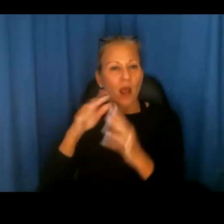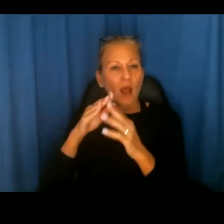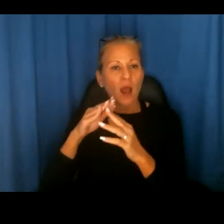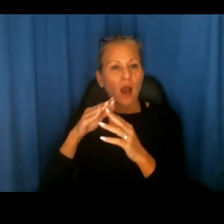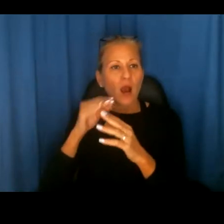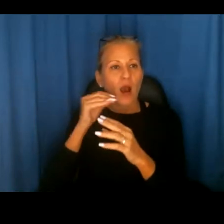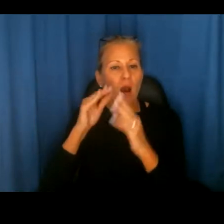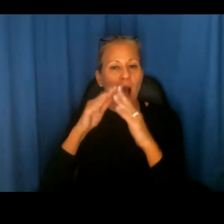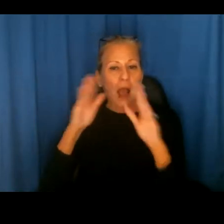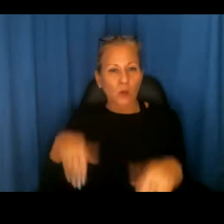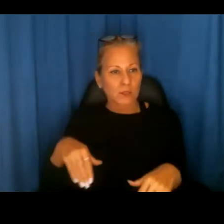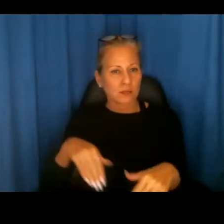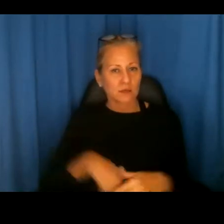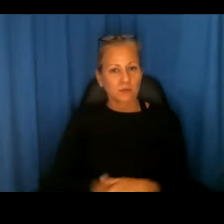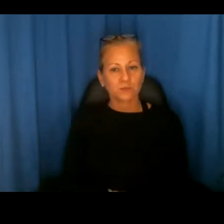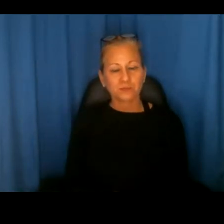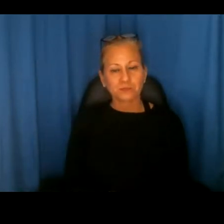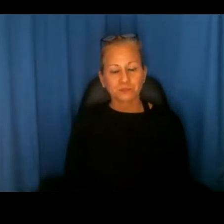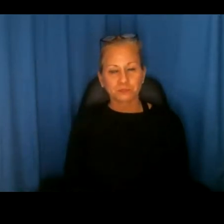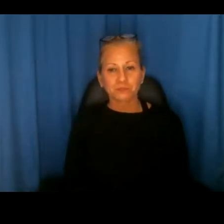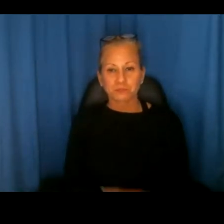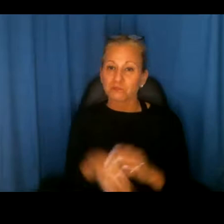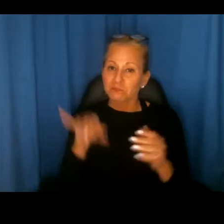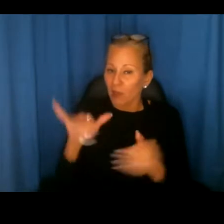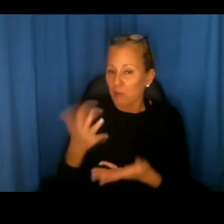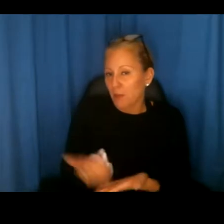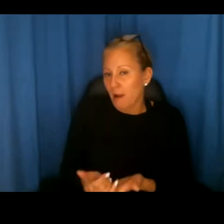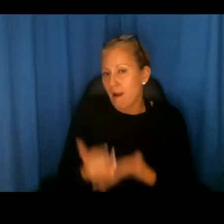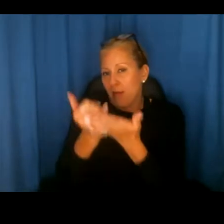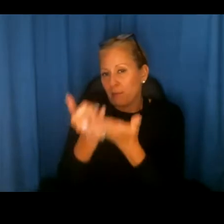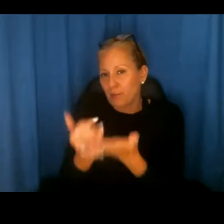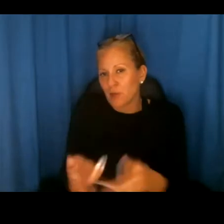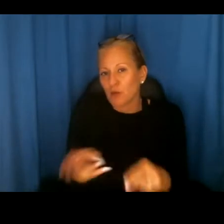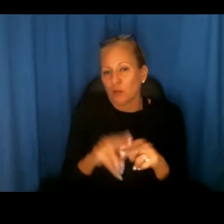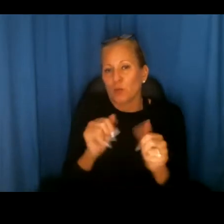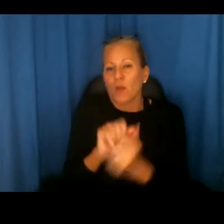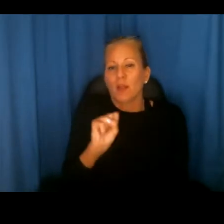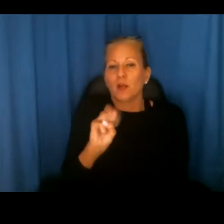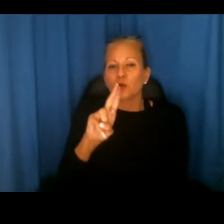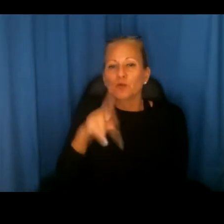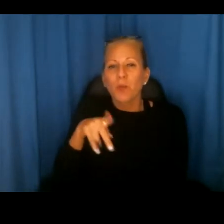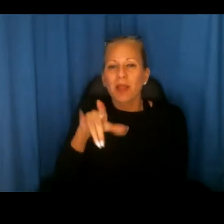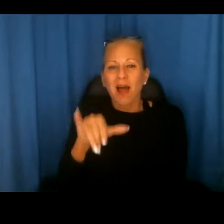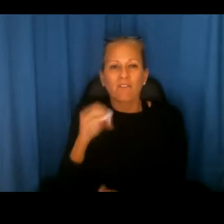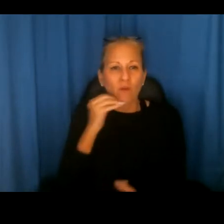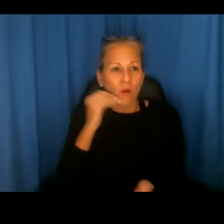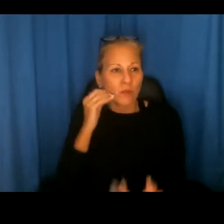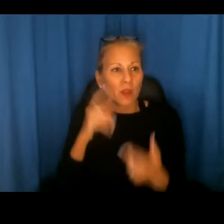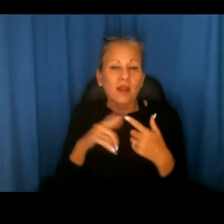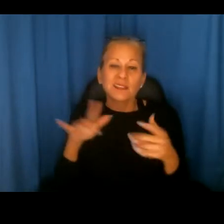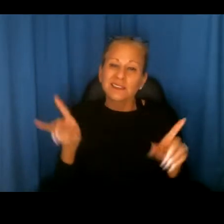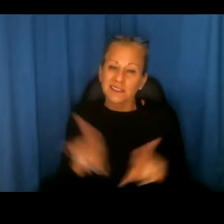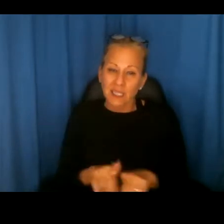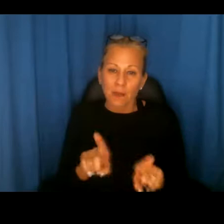that, uh, those properties to housing. And so that could help increase, uh, the supply. Likewise, uh, encouraging, uh,